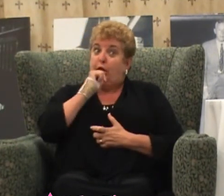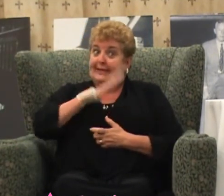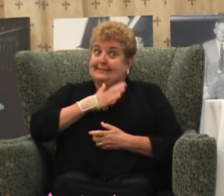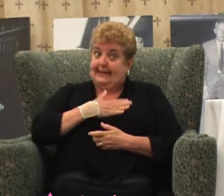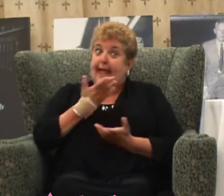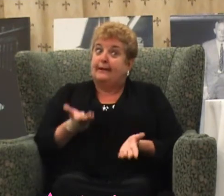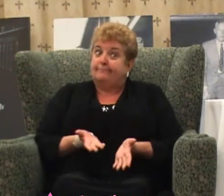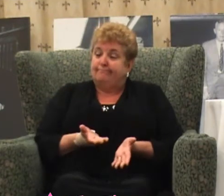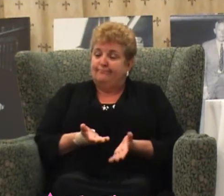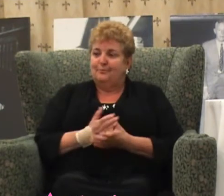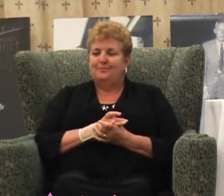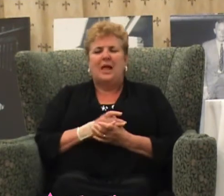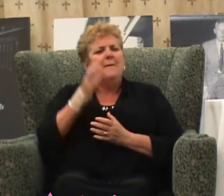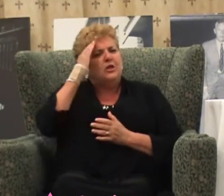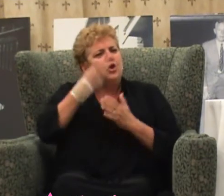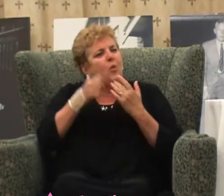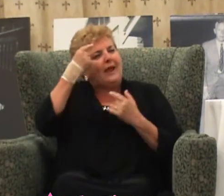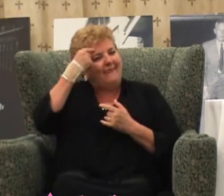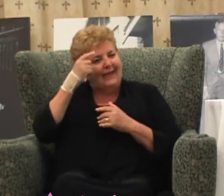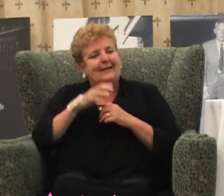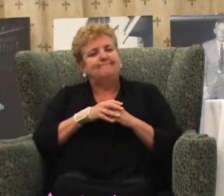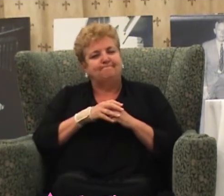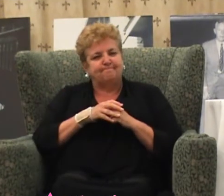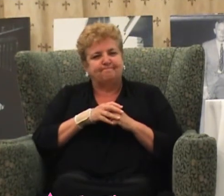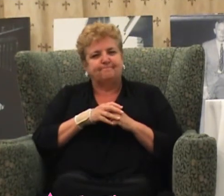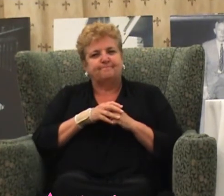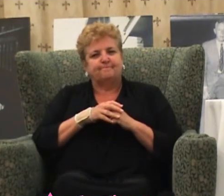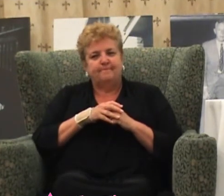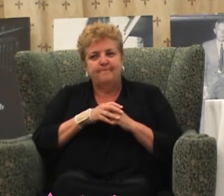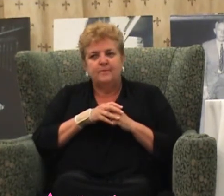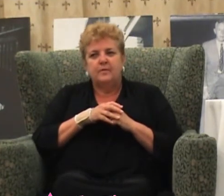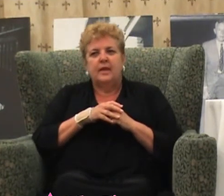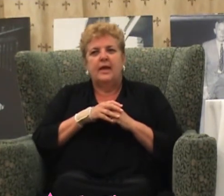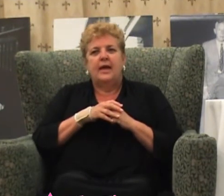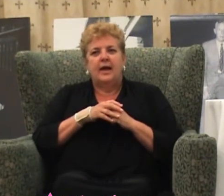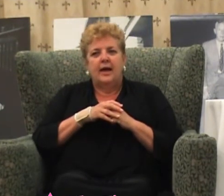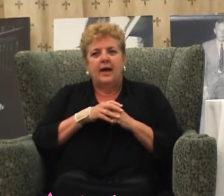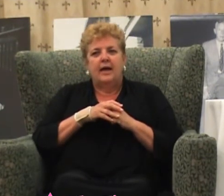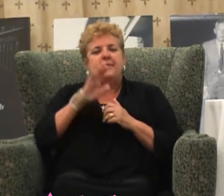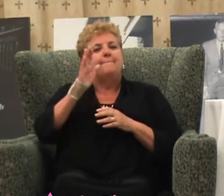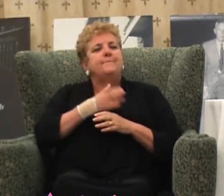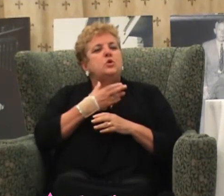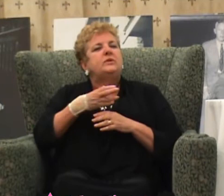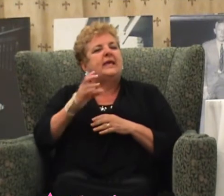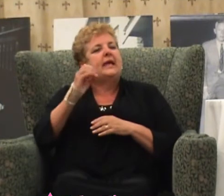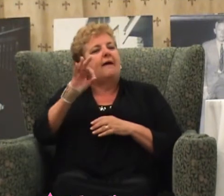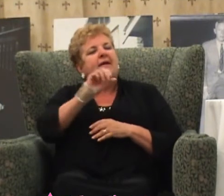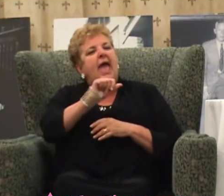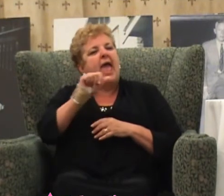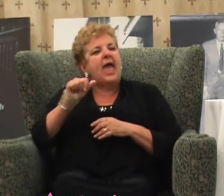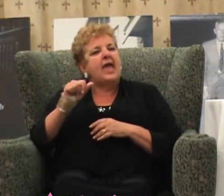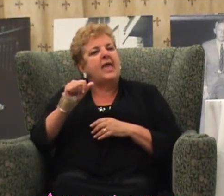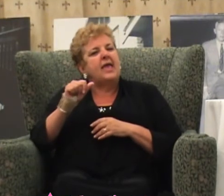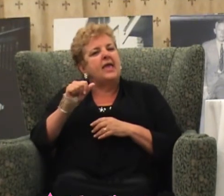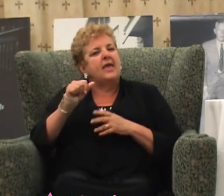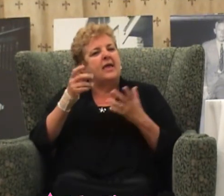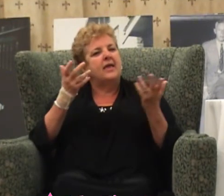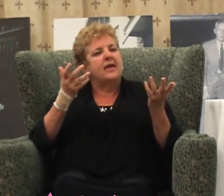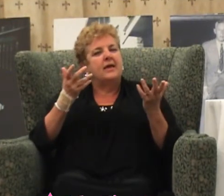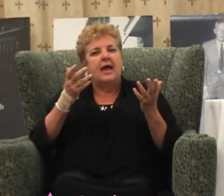But you know what? I think that the music, the music of alcoholics and alcoholics. Because people, what the hell is that bozo talking about, about the